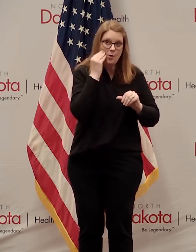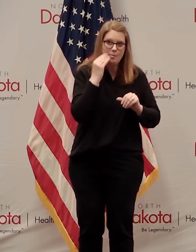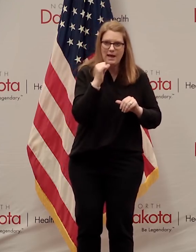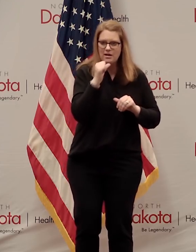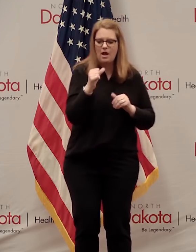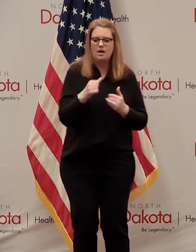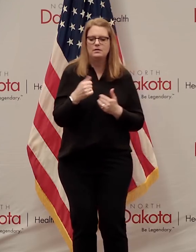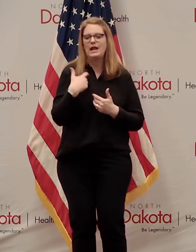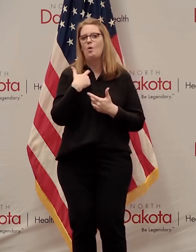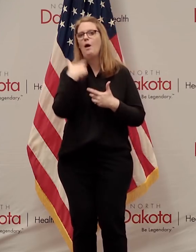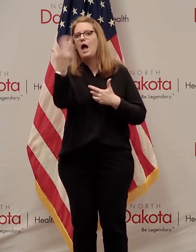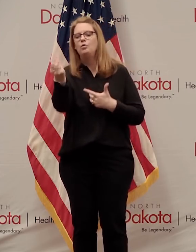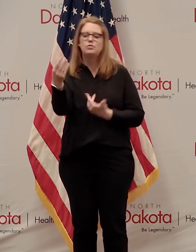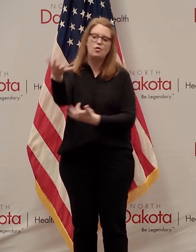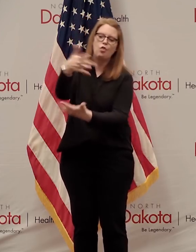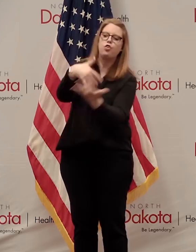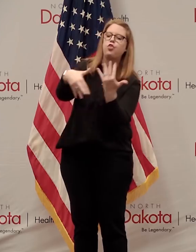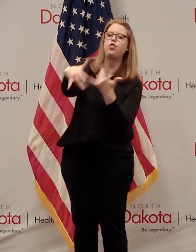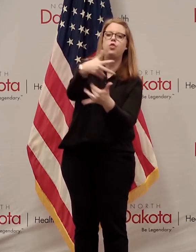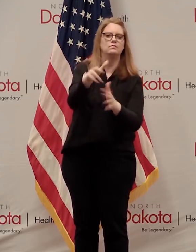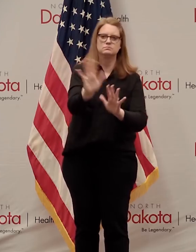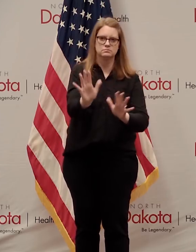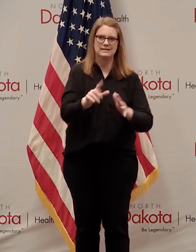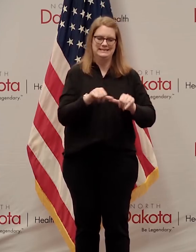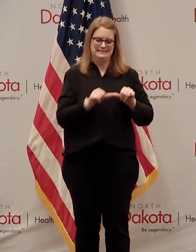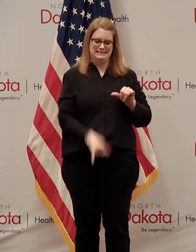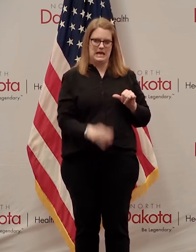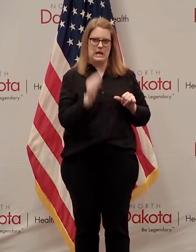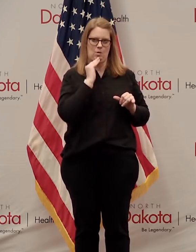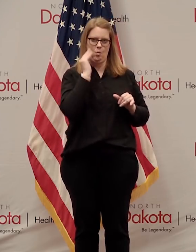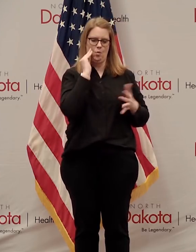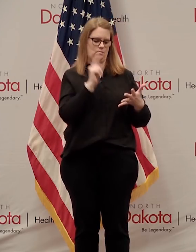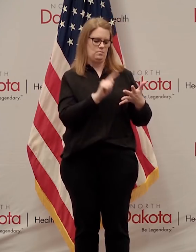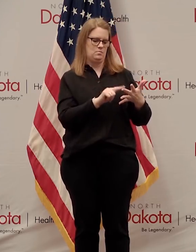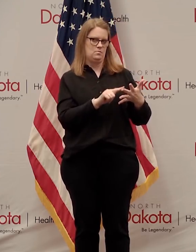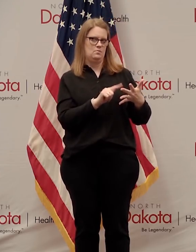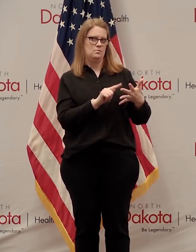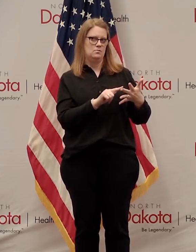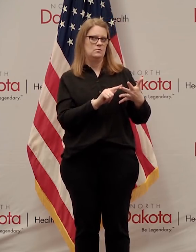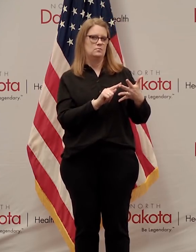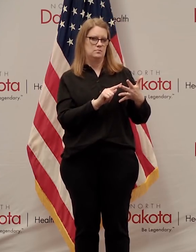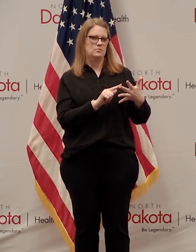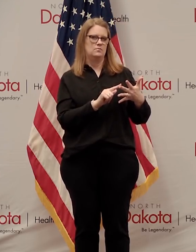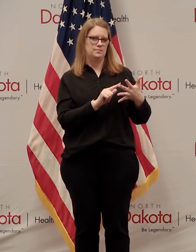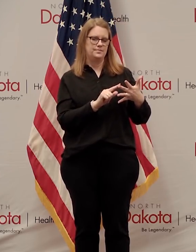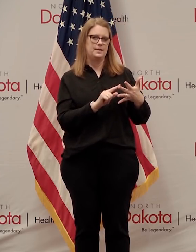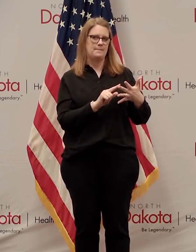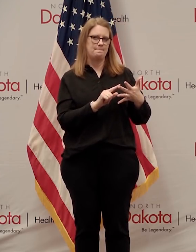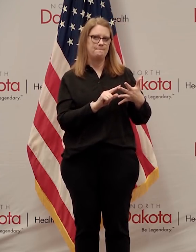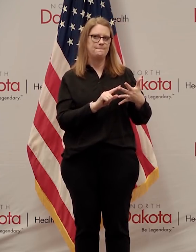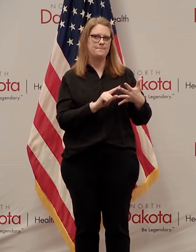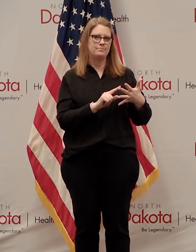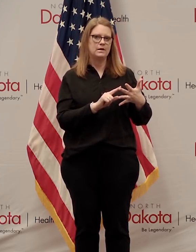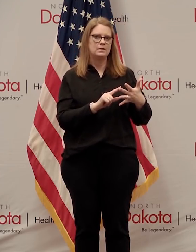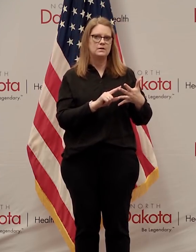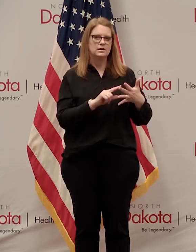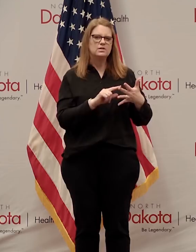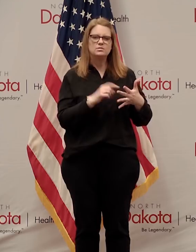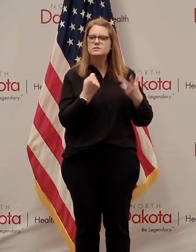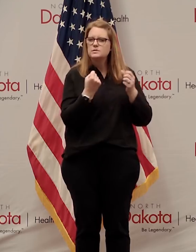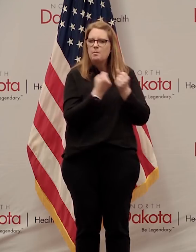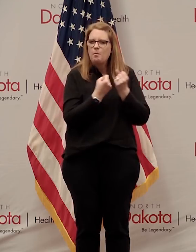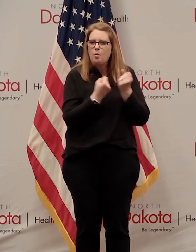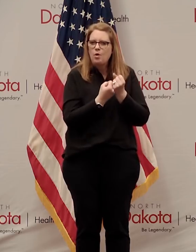quarantine or isolation period. It means we've got to continue to build out opportunities for nonprofits and support